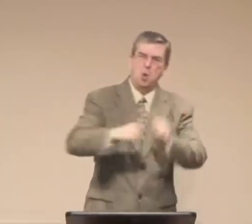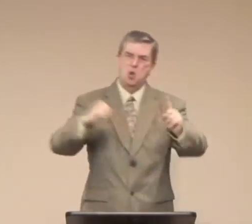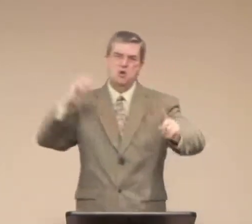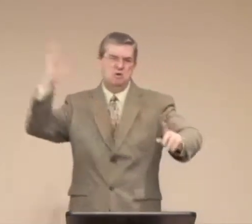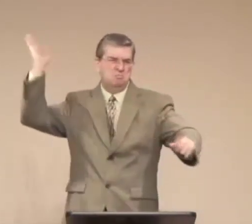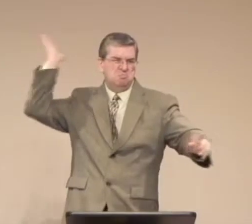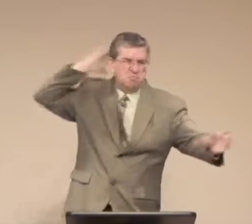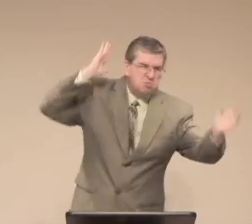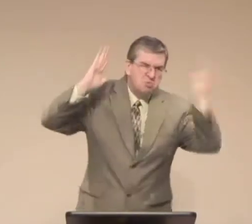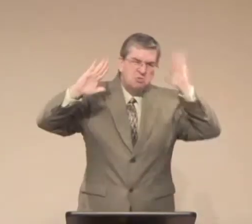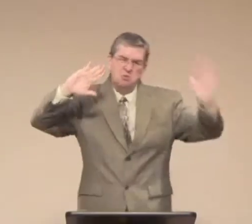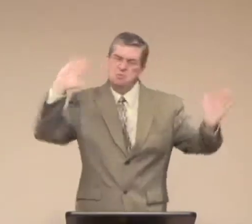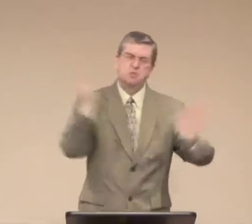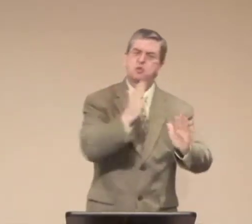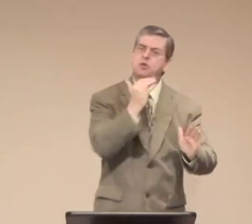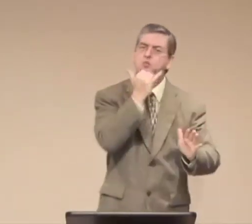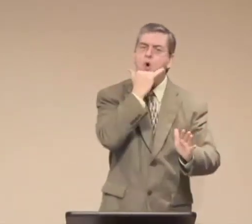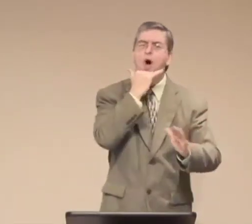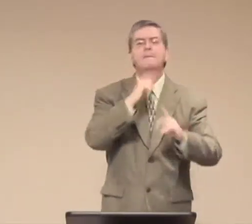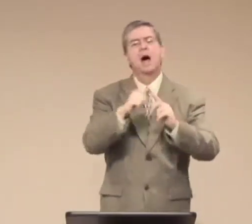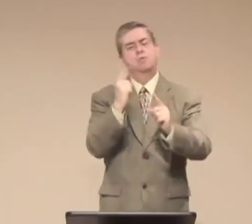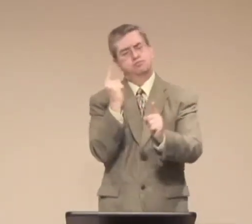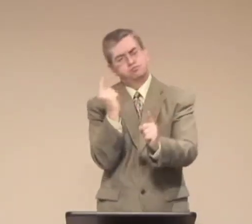Now, it wasn't abuse or anything like that.